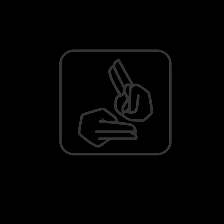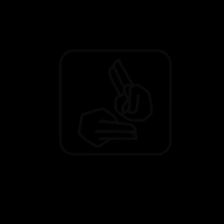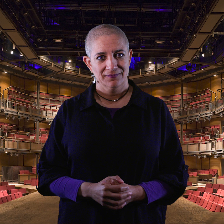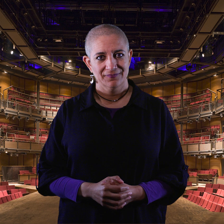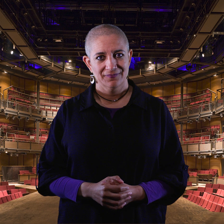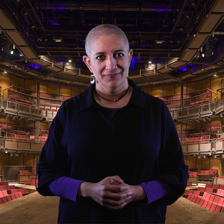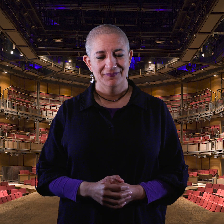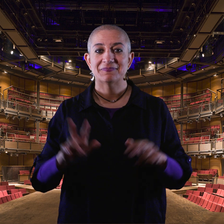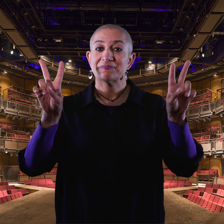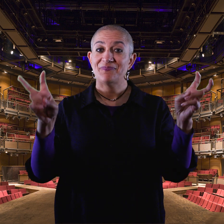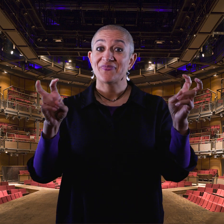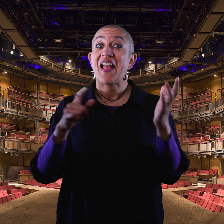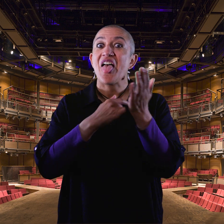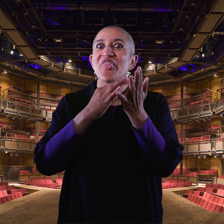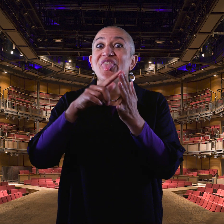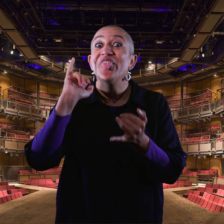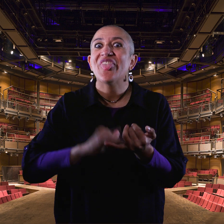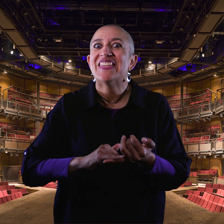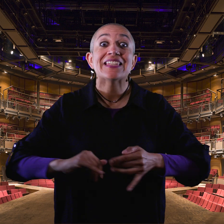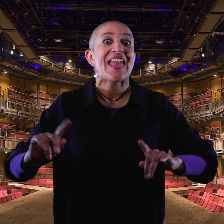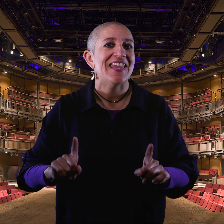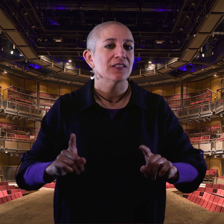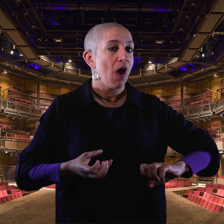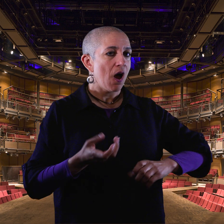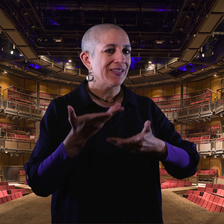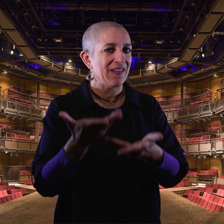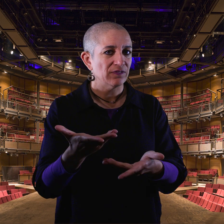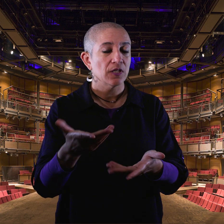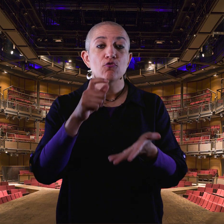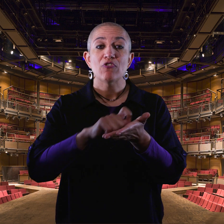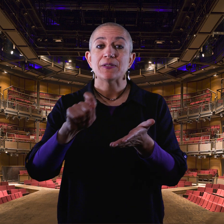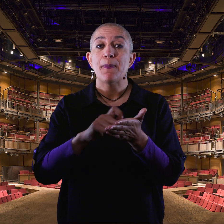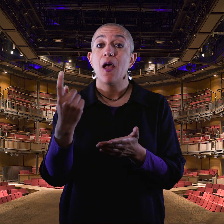This is a gift by Kolbrunn Bjerg Siegfried Stottitz.